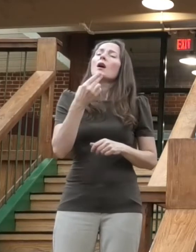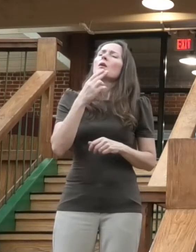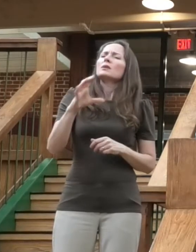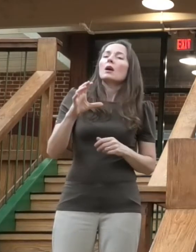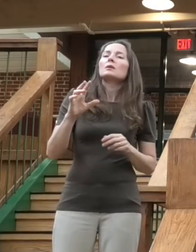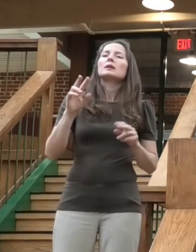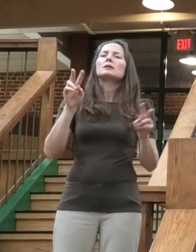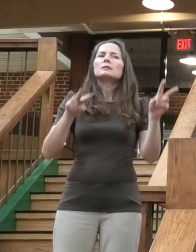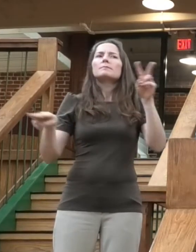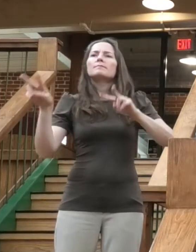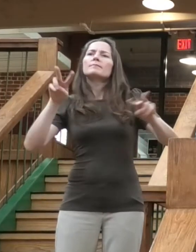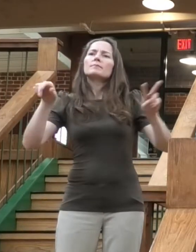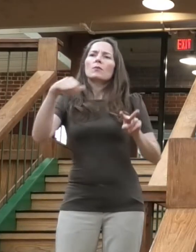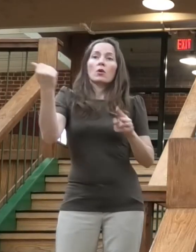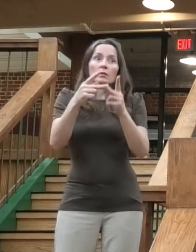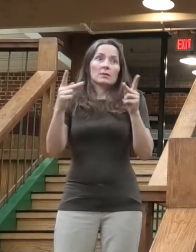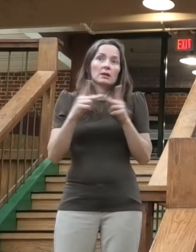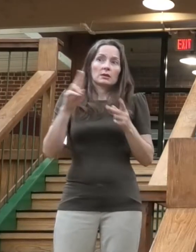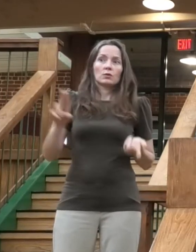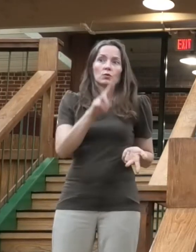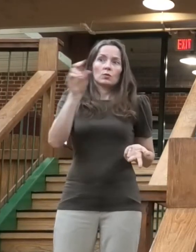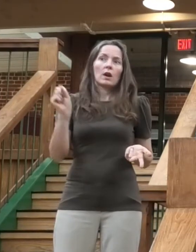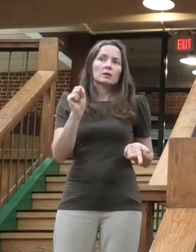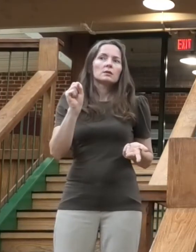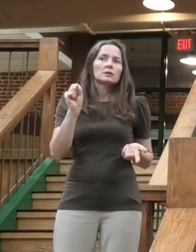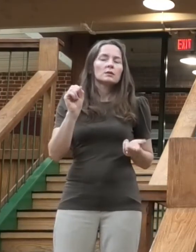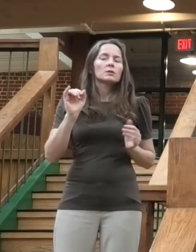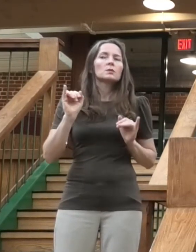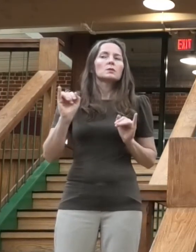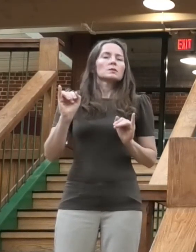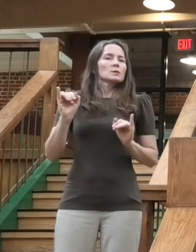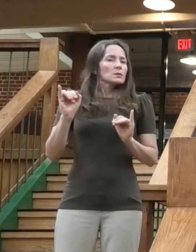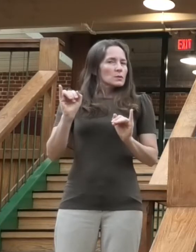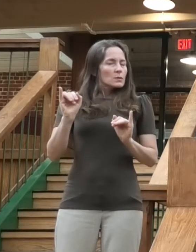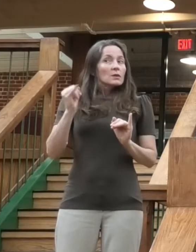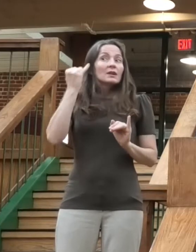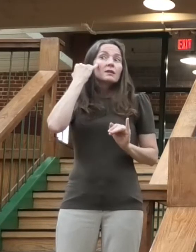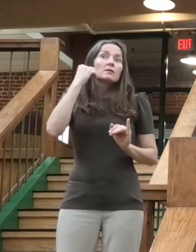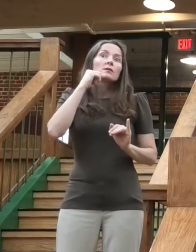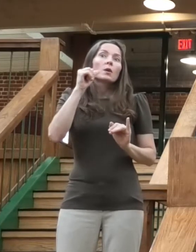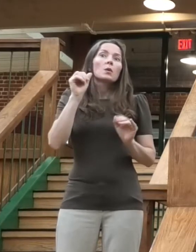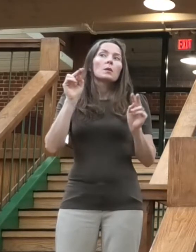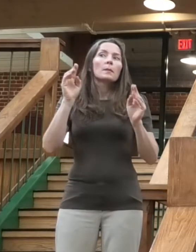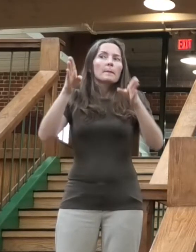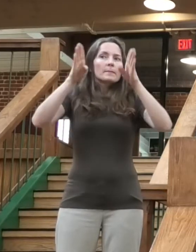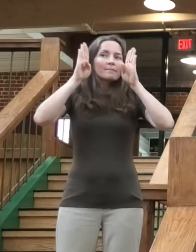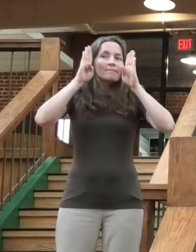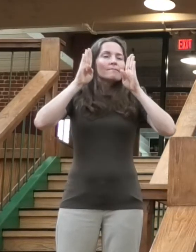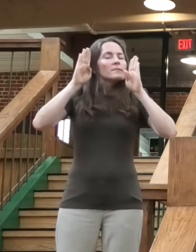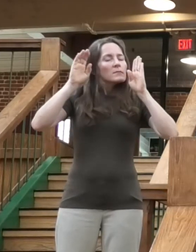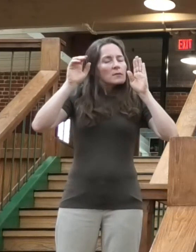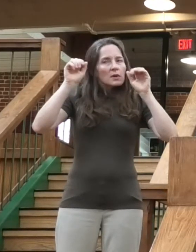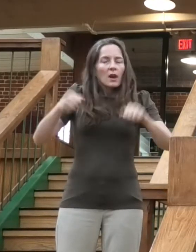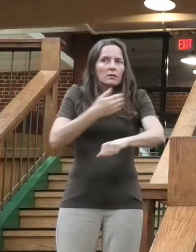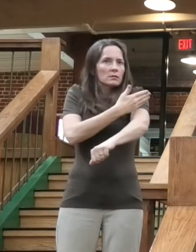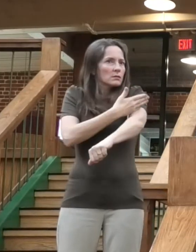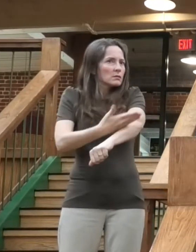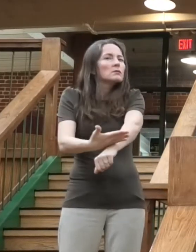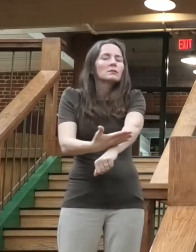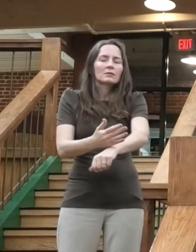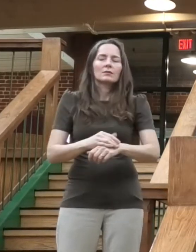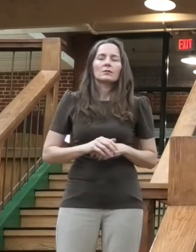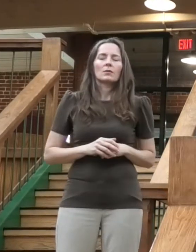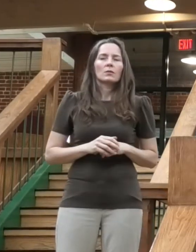that can change. Each day, though, I continue to find hope in the small acts of